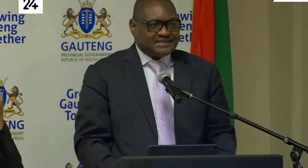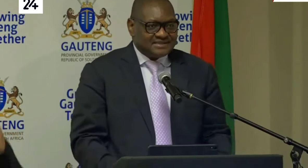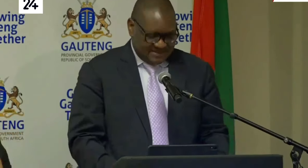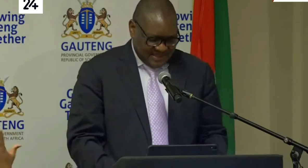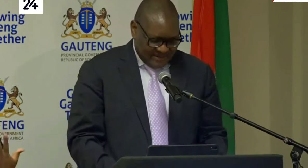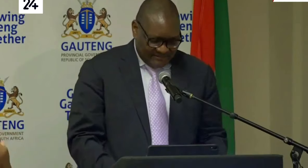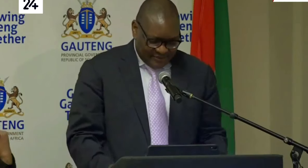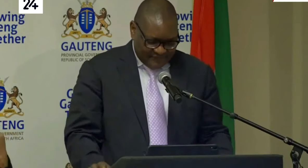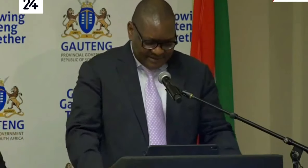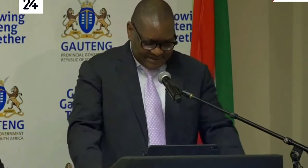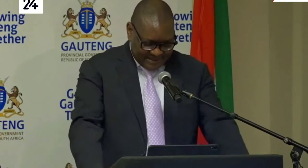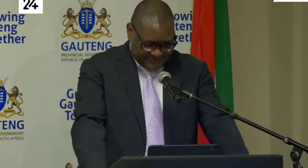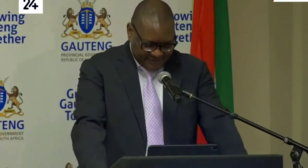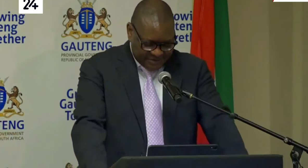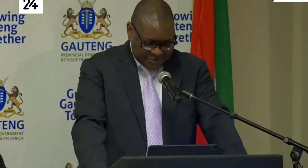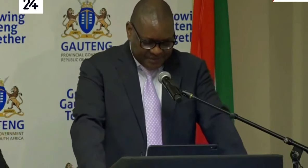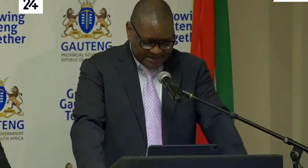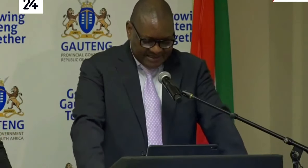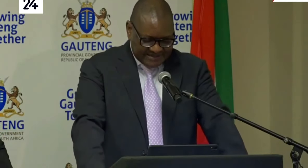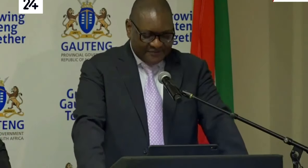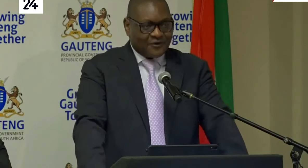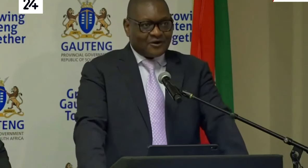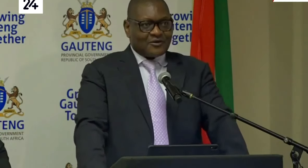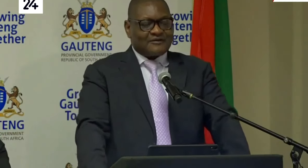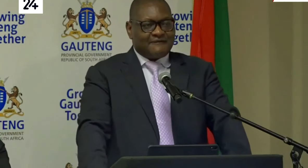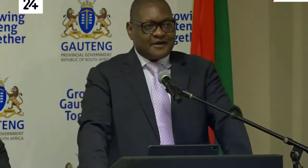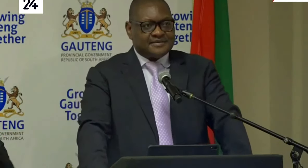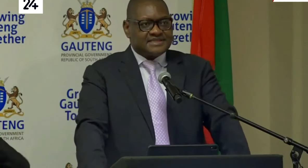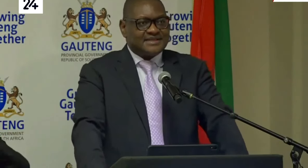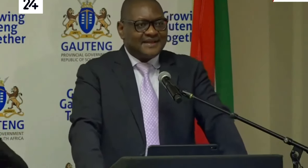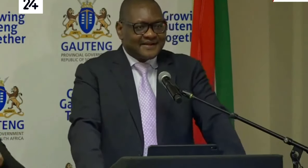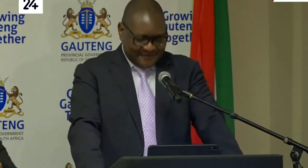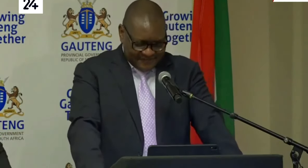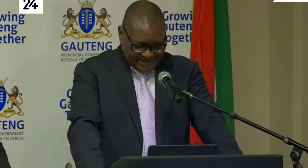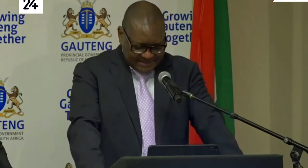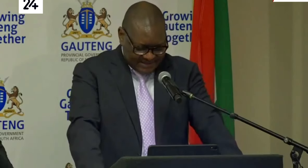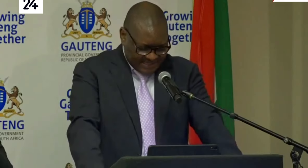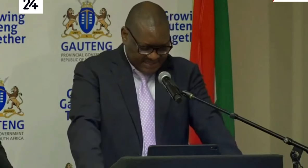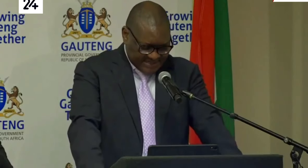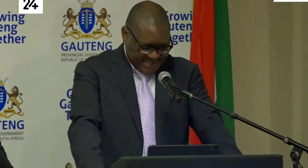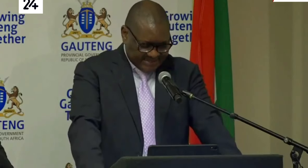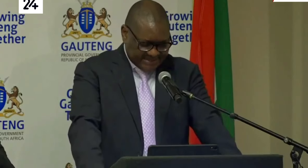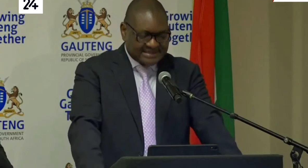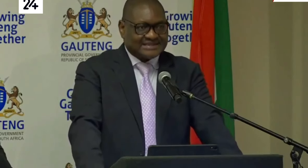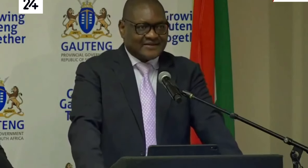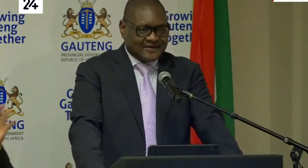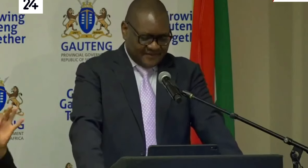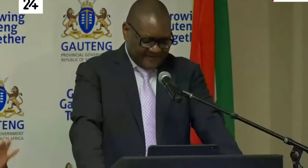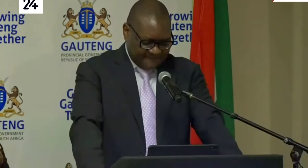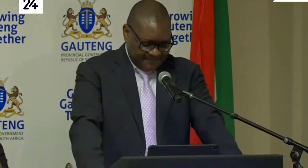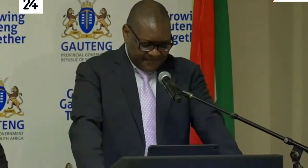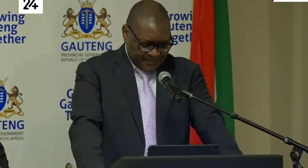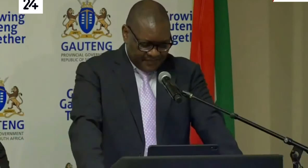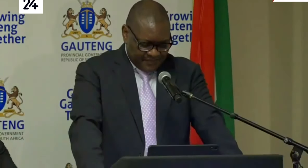means that our province has 42% of all confirmed COVID-19 cases in South